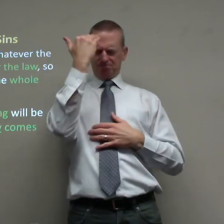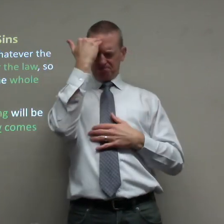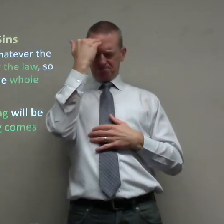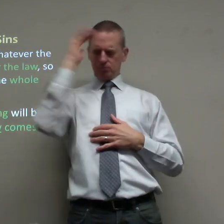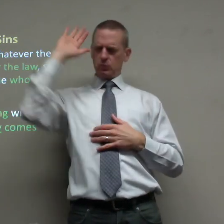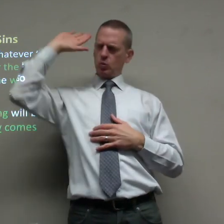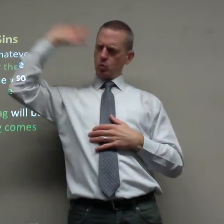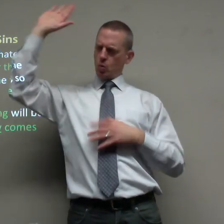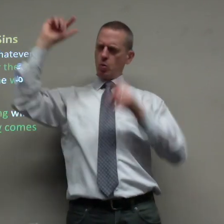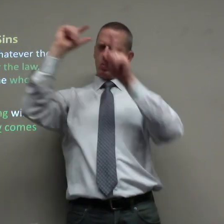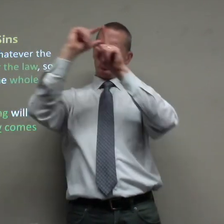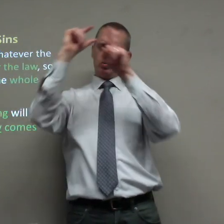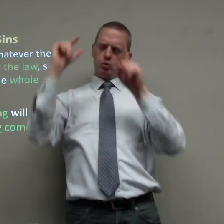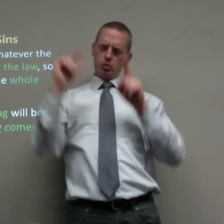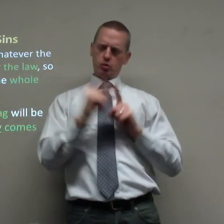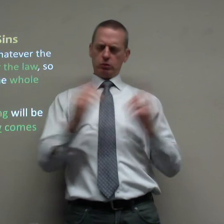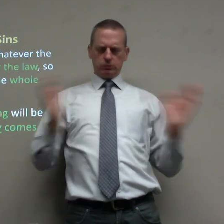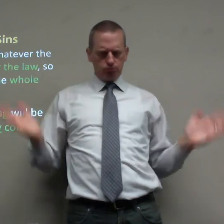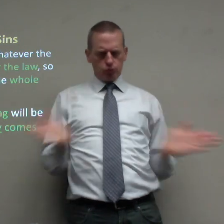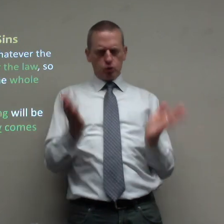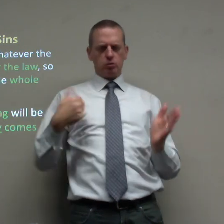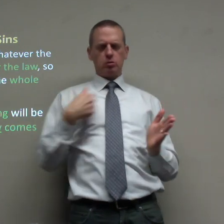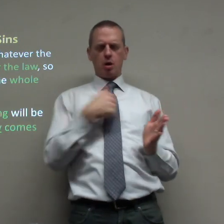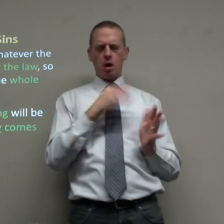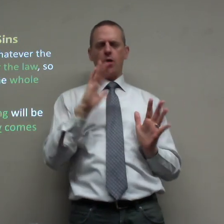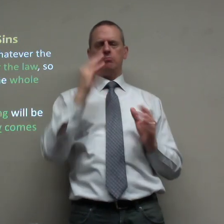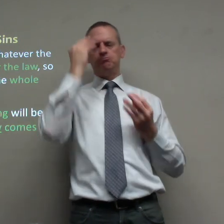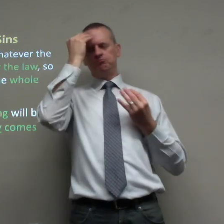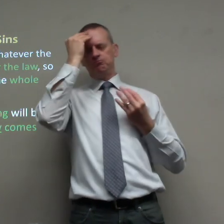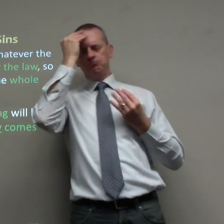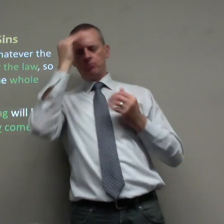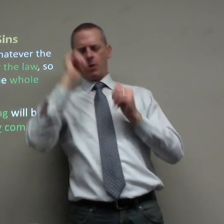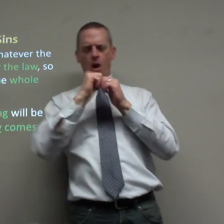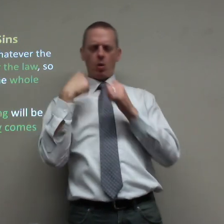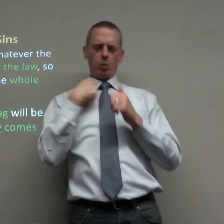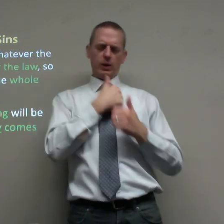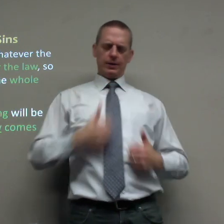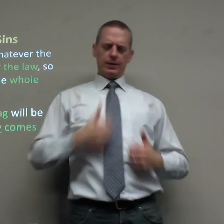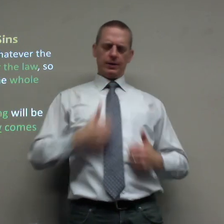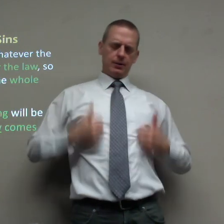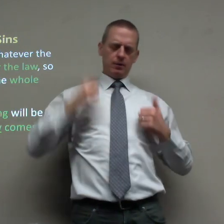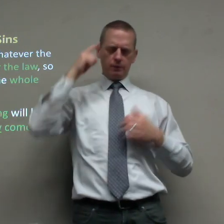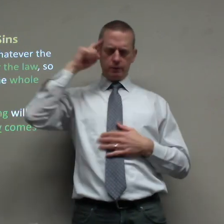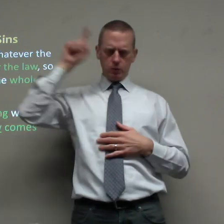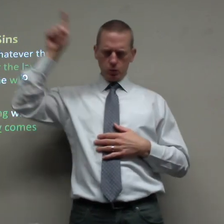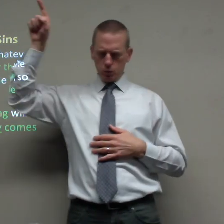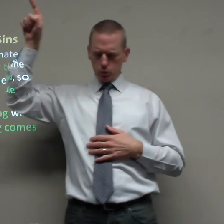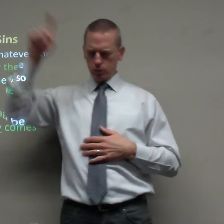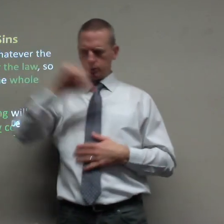is a little bit crazy. Lord, hope your word will guide us and help us think about how we should live for you.